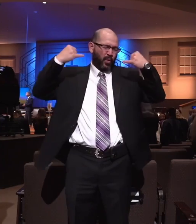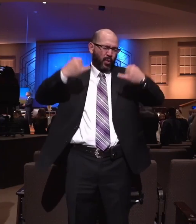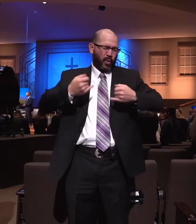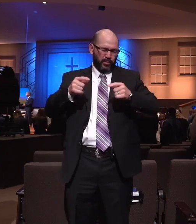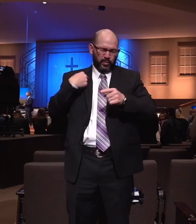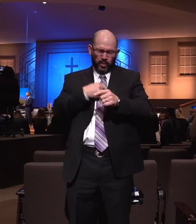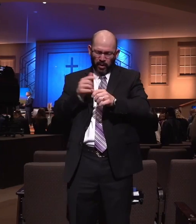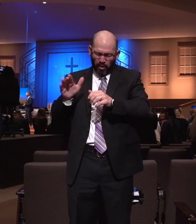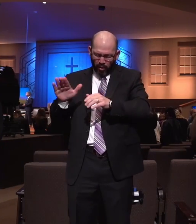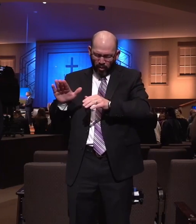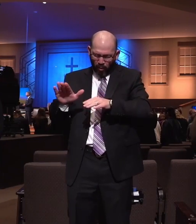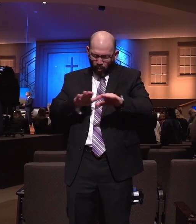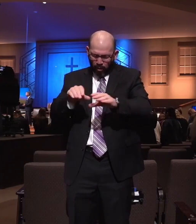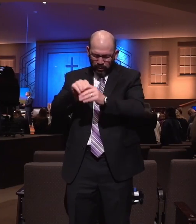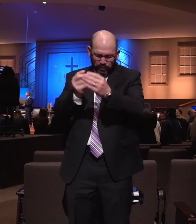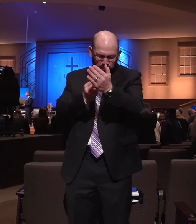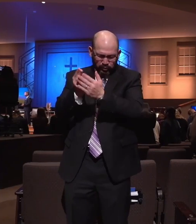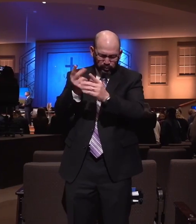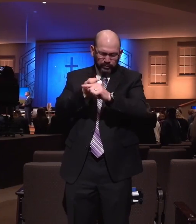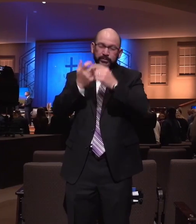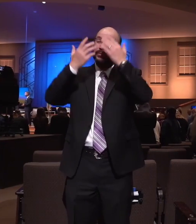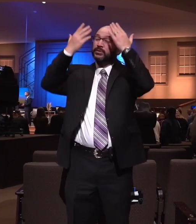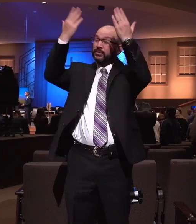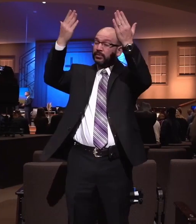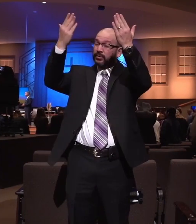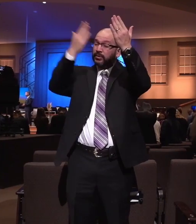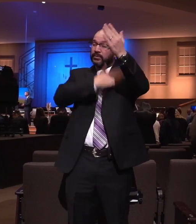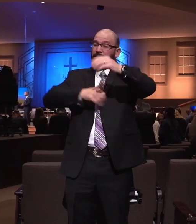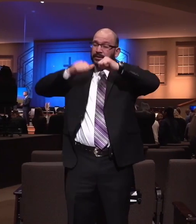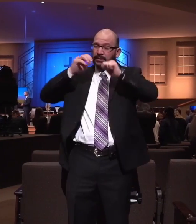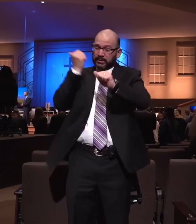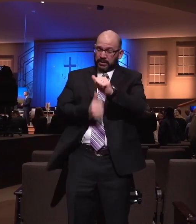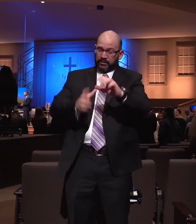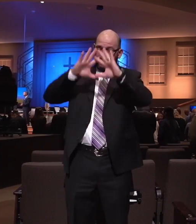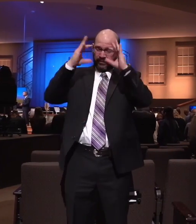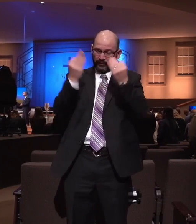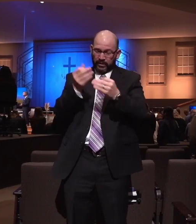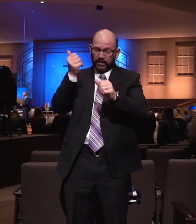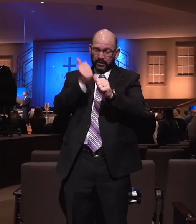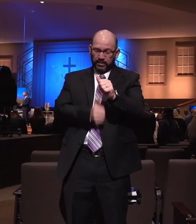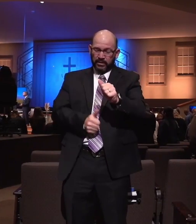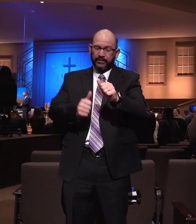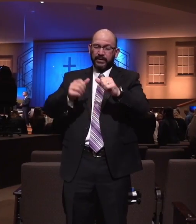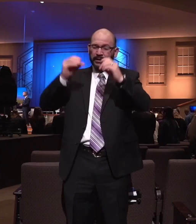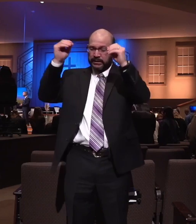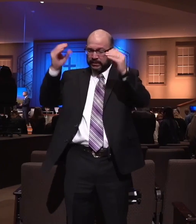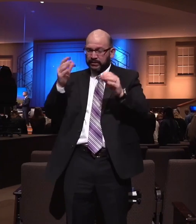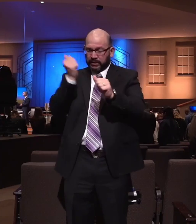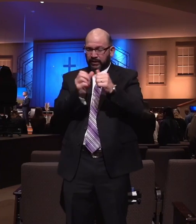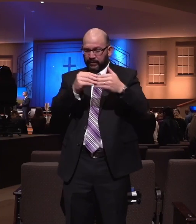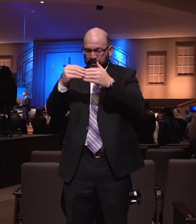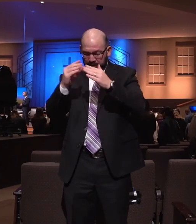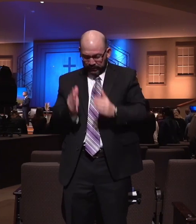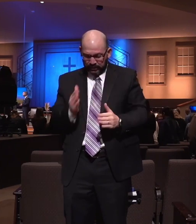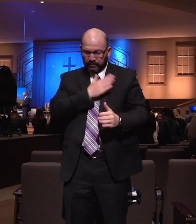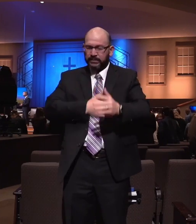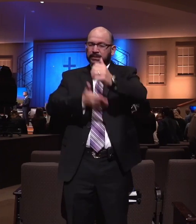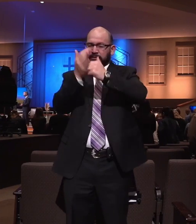the truth that you have given. Bless every family. Bless every teacher and leader. Help us, Lord, to see spiritual